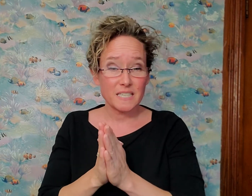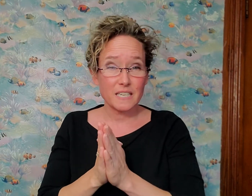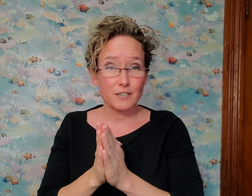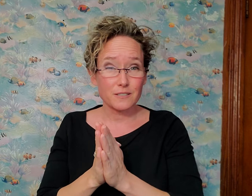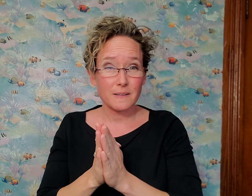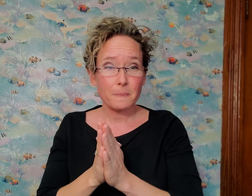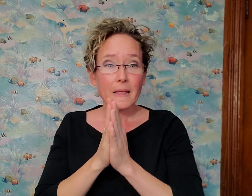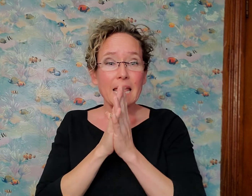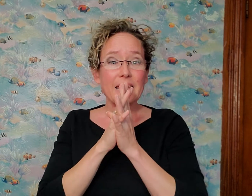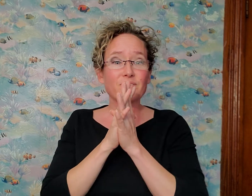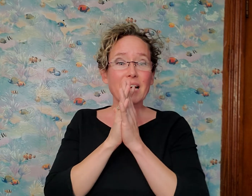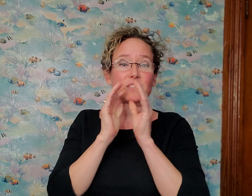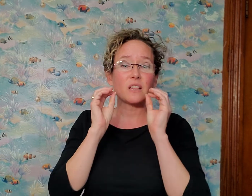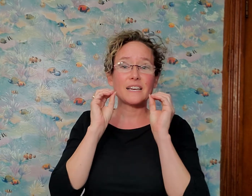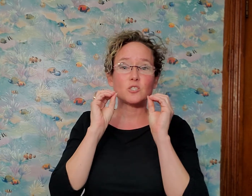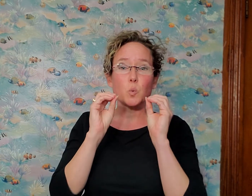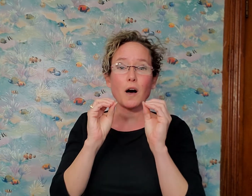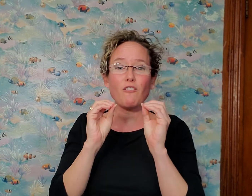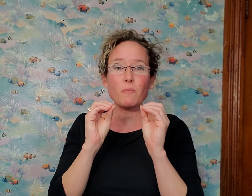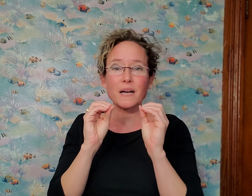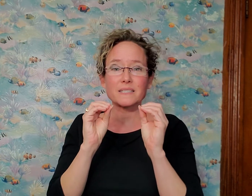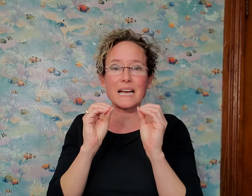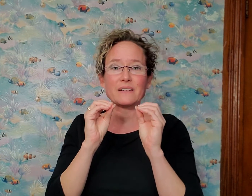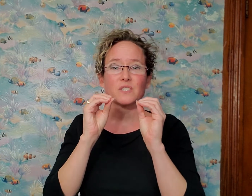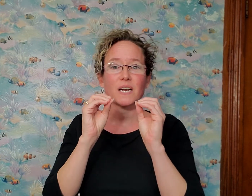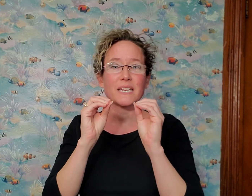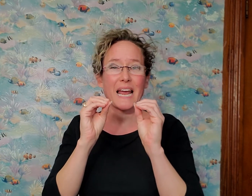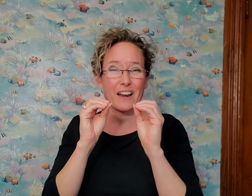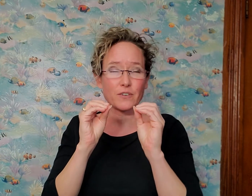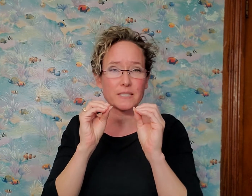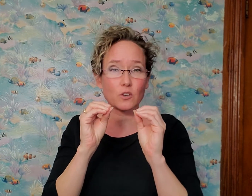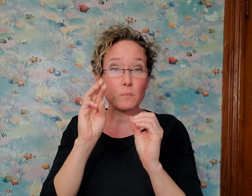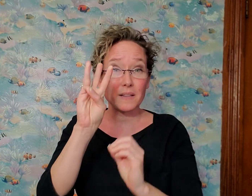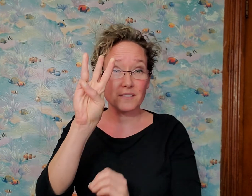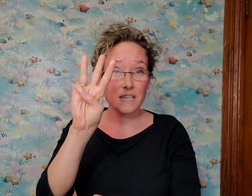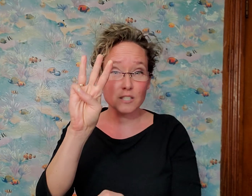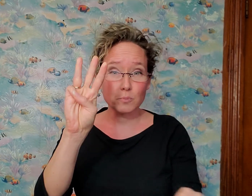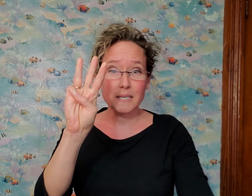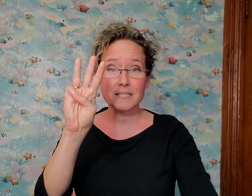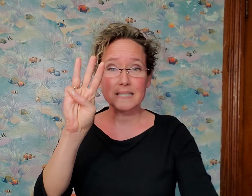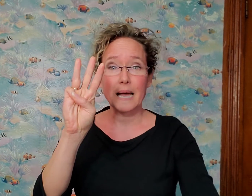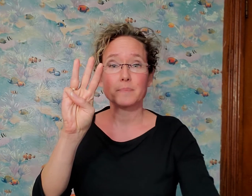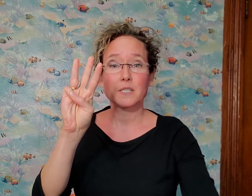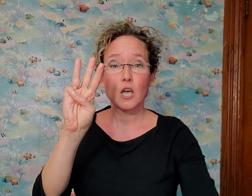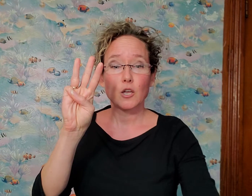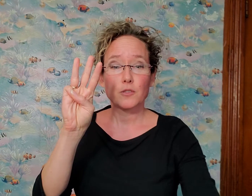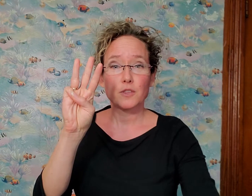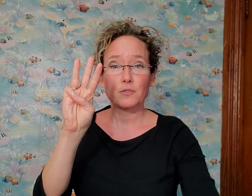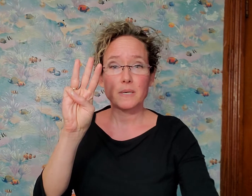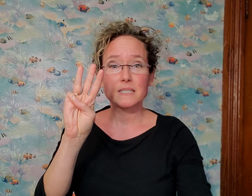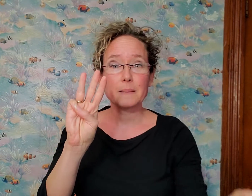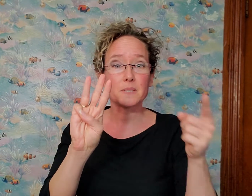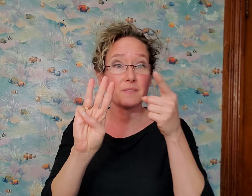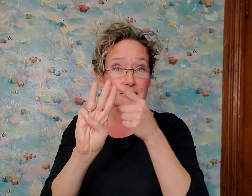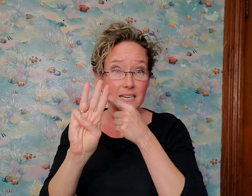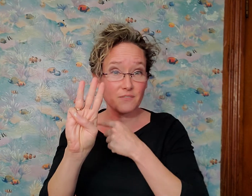years. In fact, the last 12 months, I've done it every single month. These three steps. The three steps of identifying